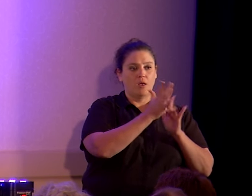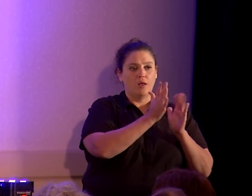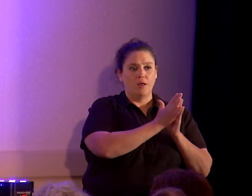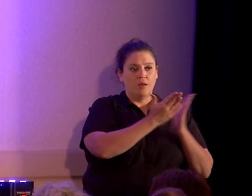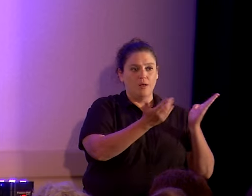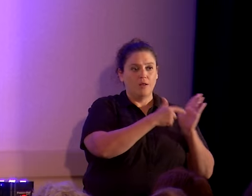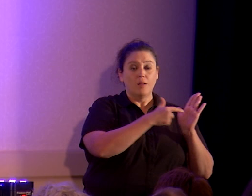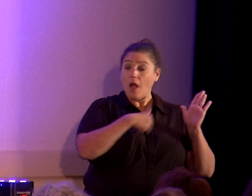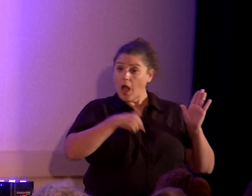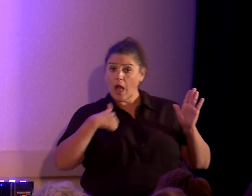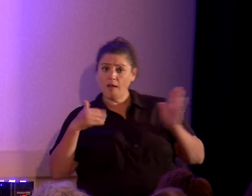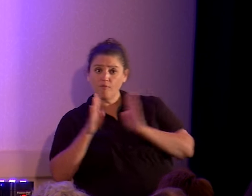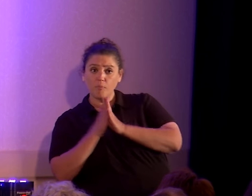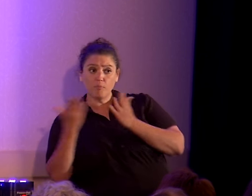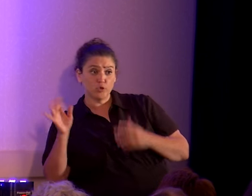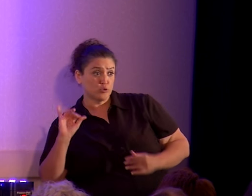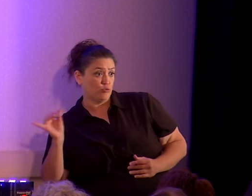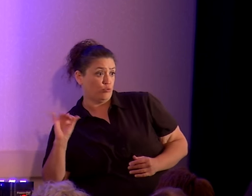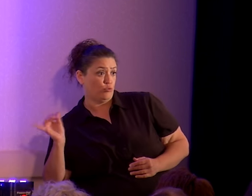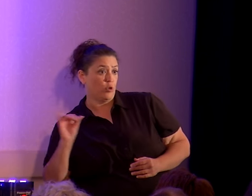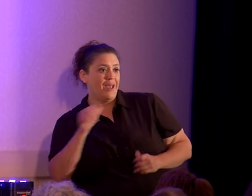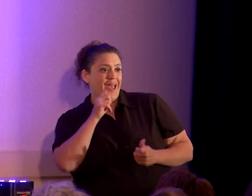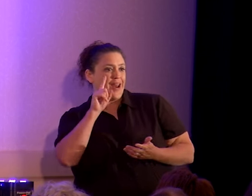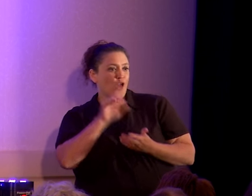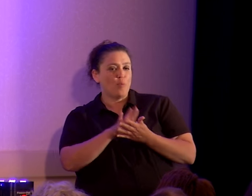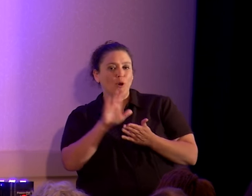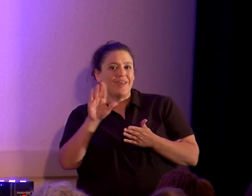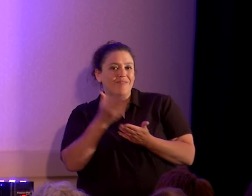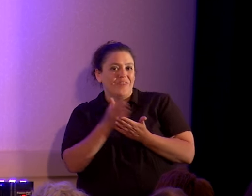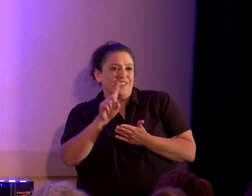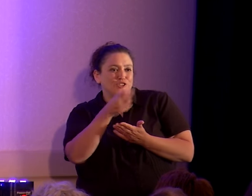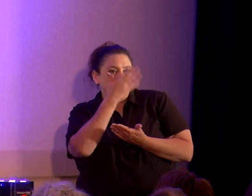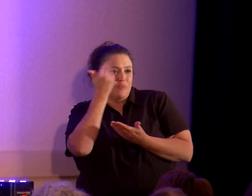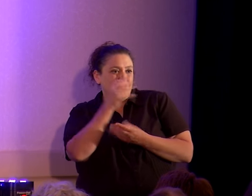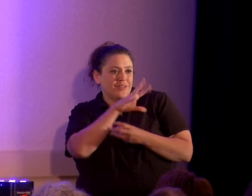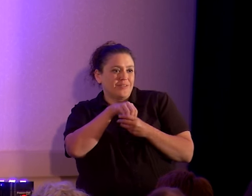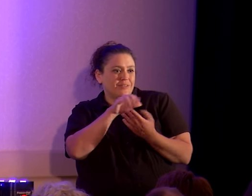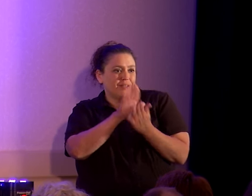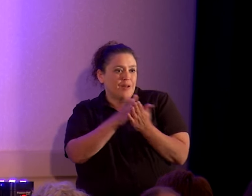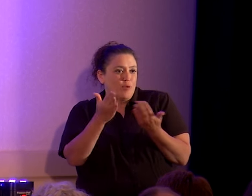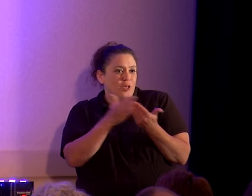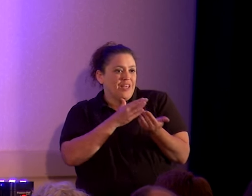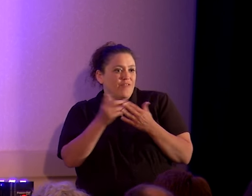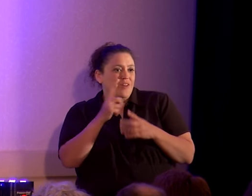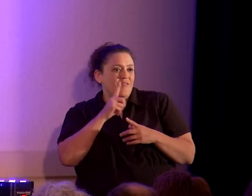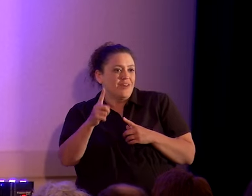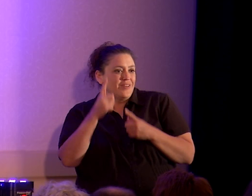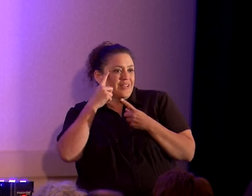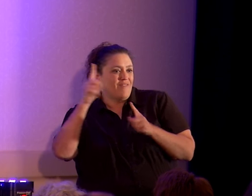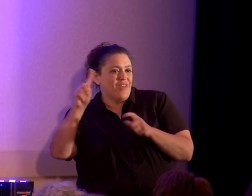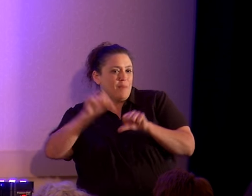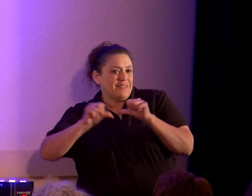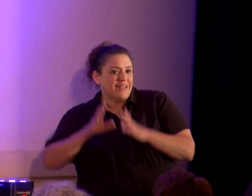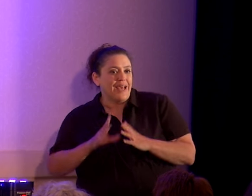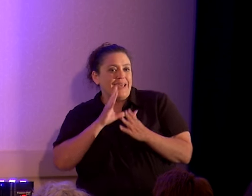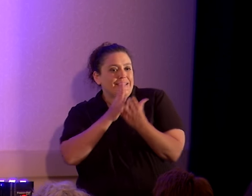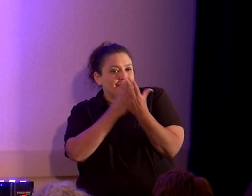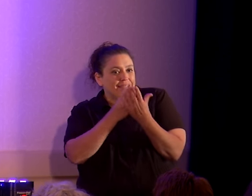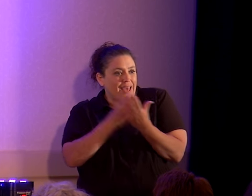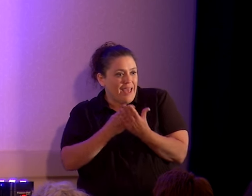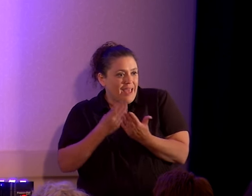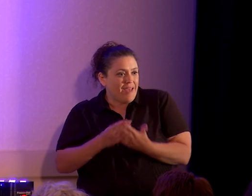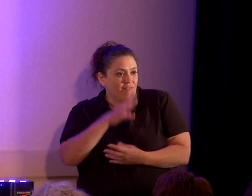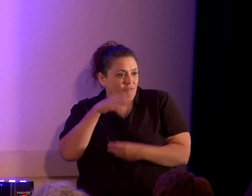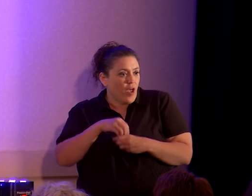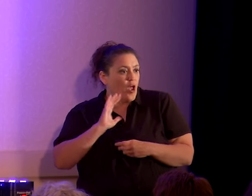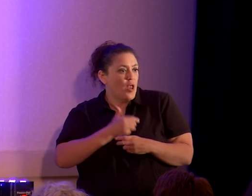I got books too. And I don't believe things just because they're in a book, even if it's written by a prominent scientist. It's the evidence behind it and our ability to discover and